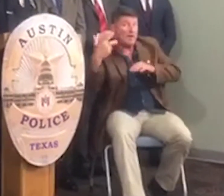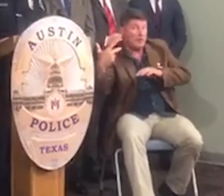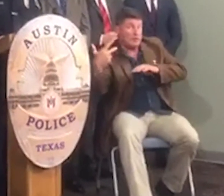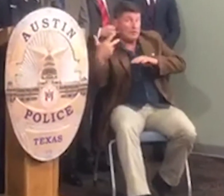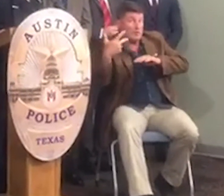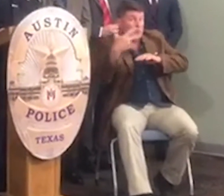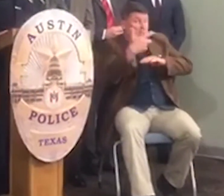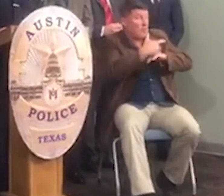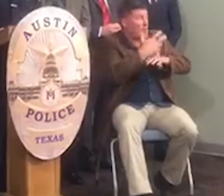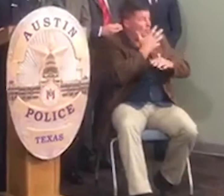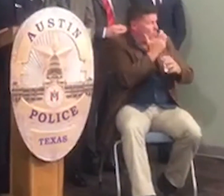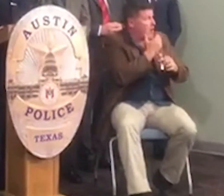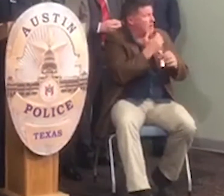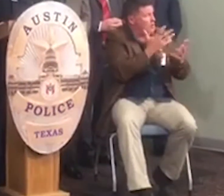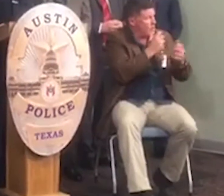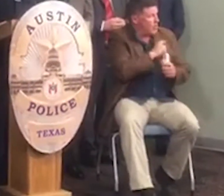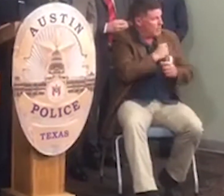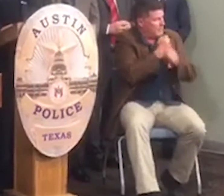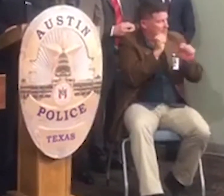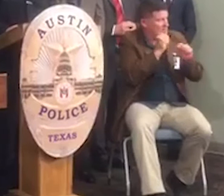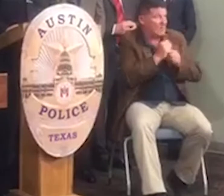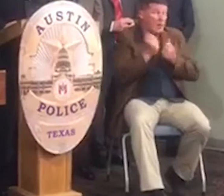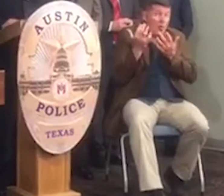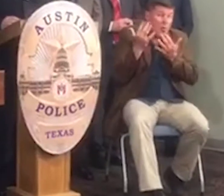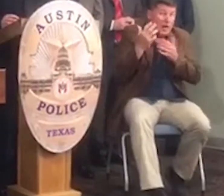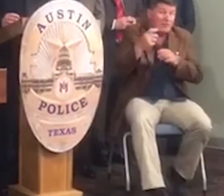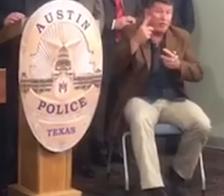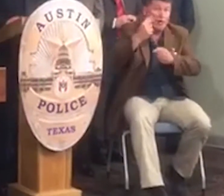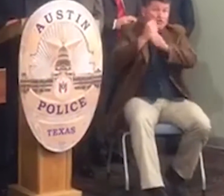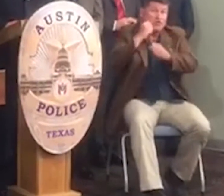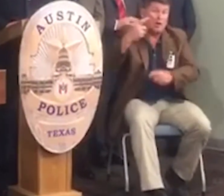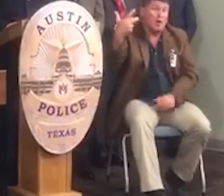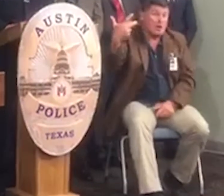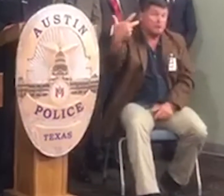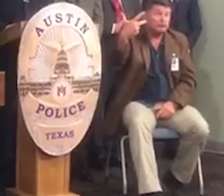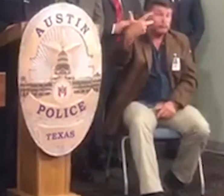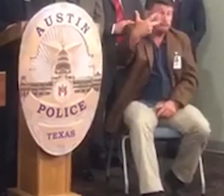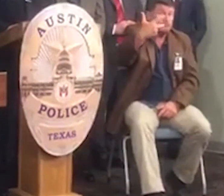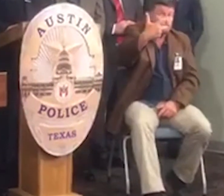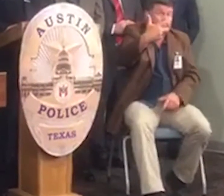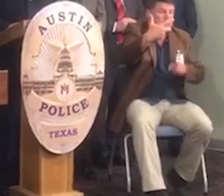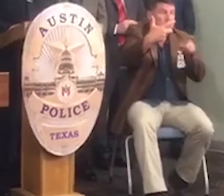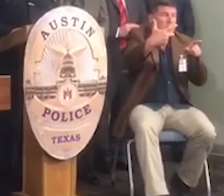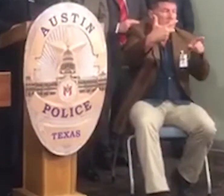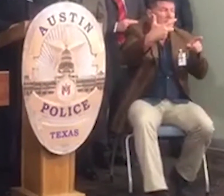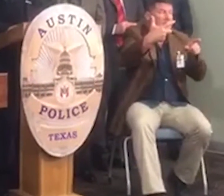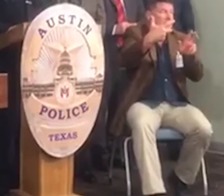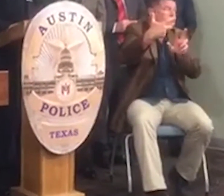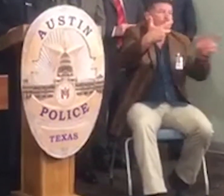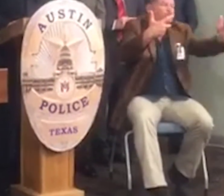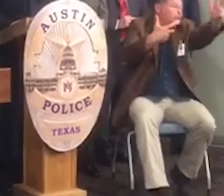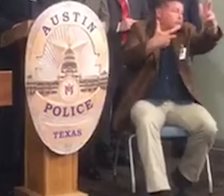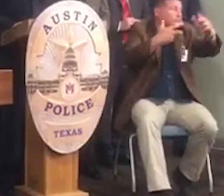environment for our officers to work with them. While we were waiting for all of those assets to arrive the suspect drove out of the parking lot.